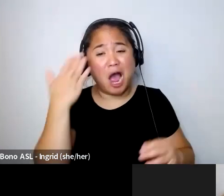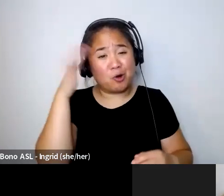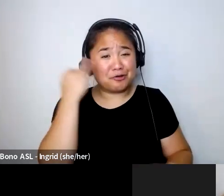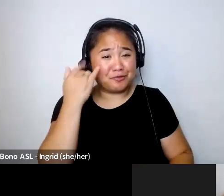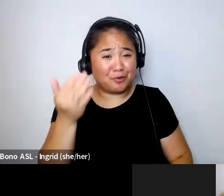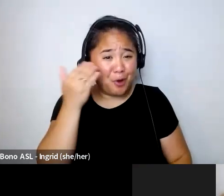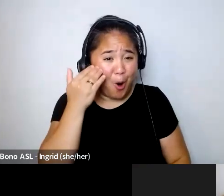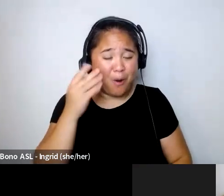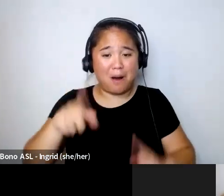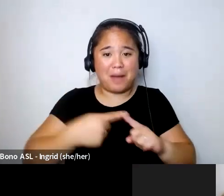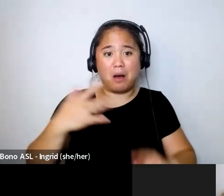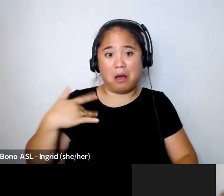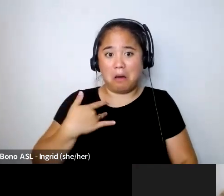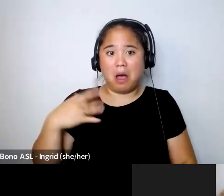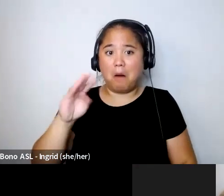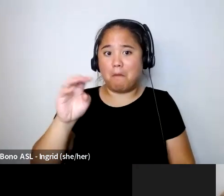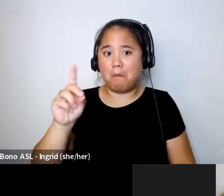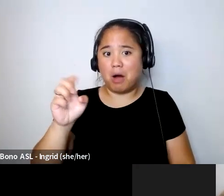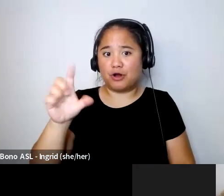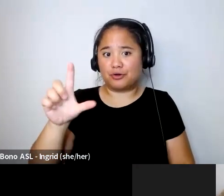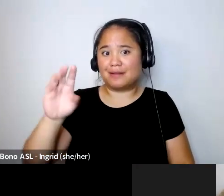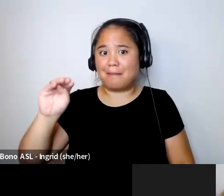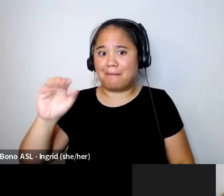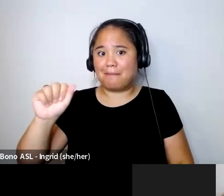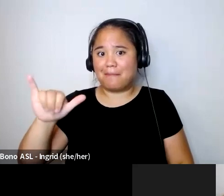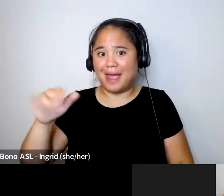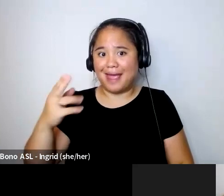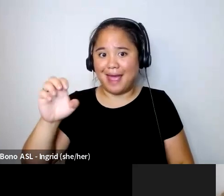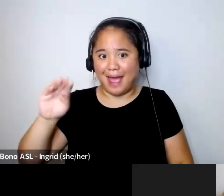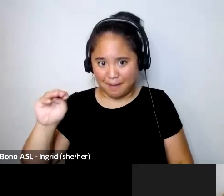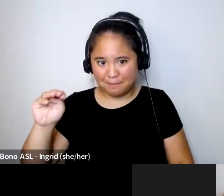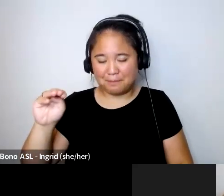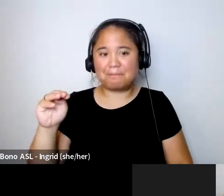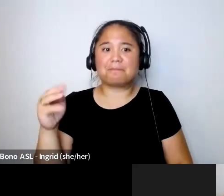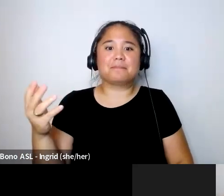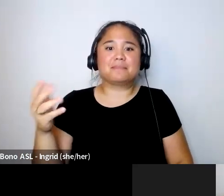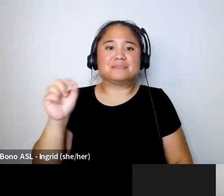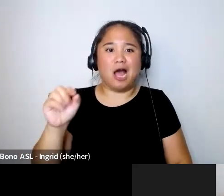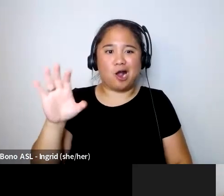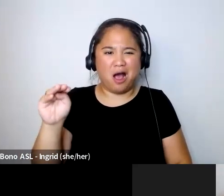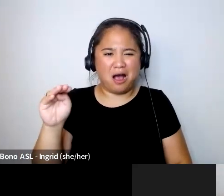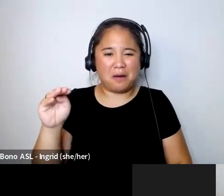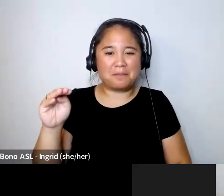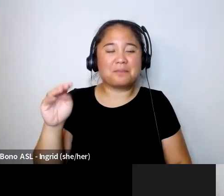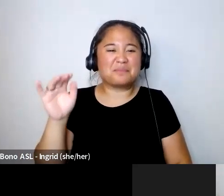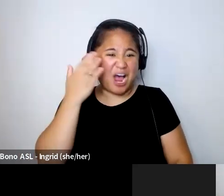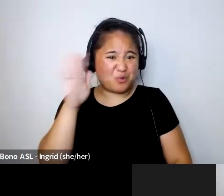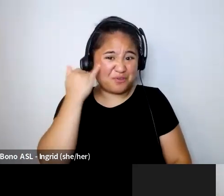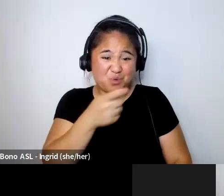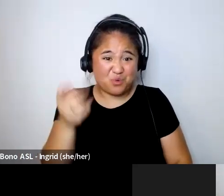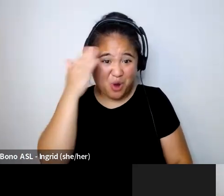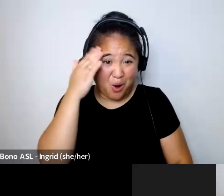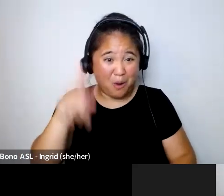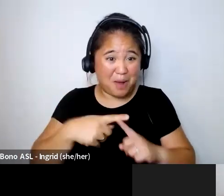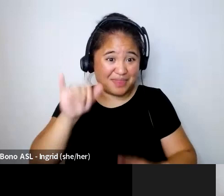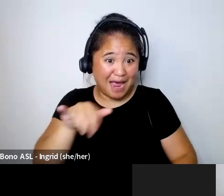model mayhem m-o-d-e-l-m-a-y-h-e-m.com model mayhem so